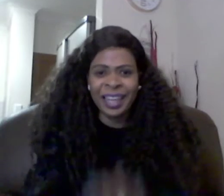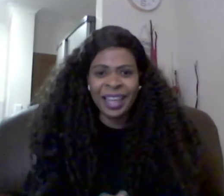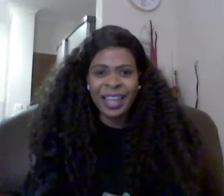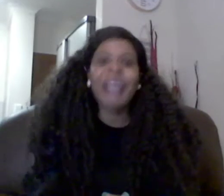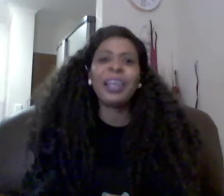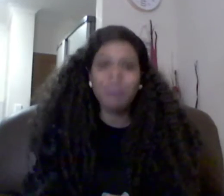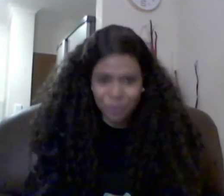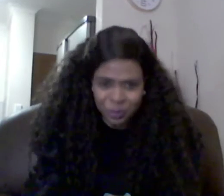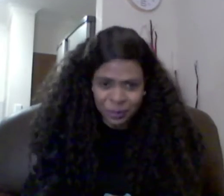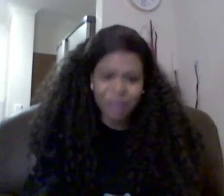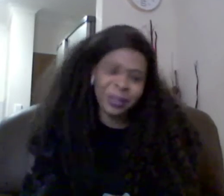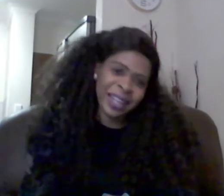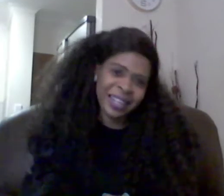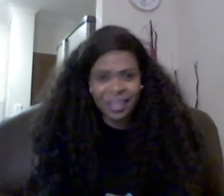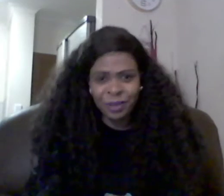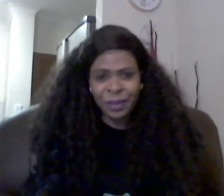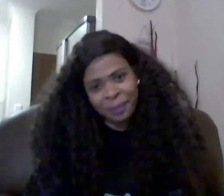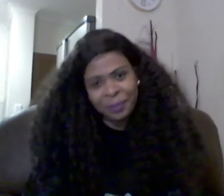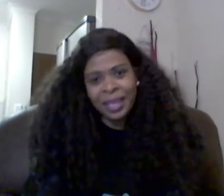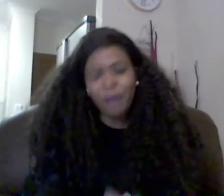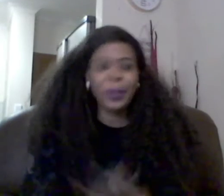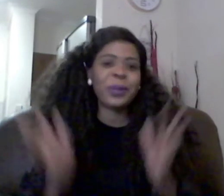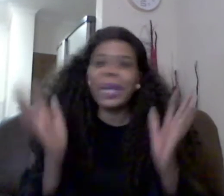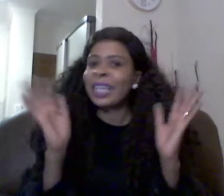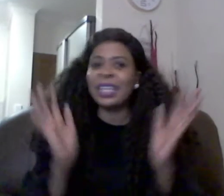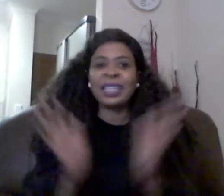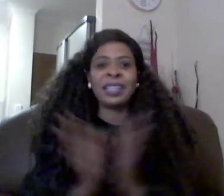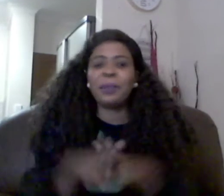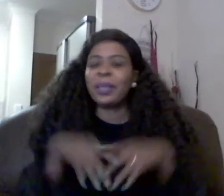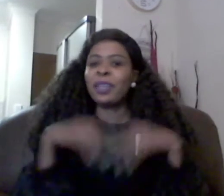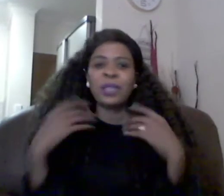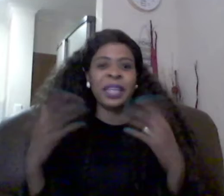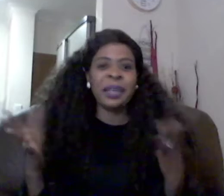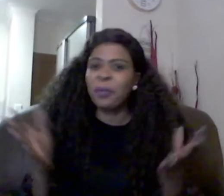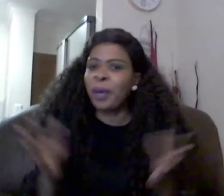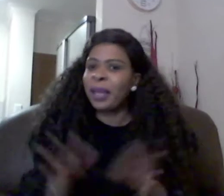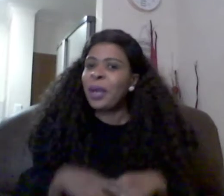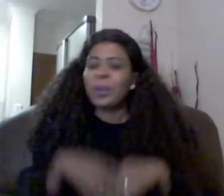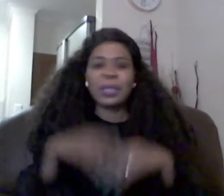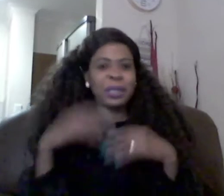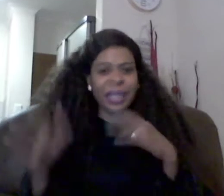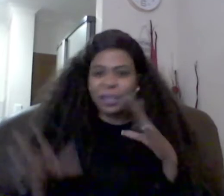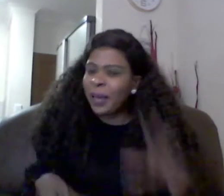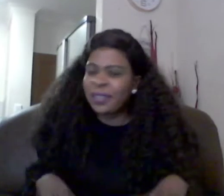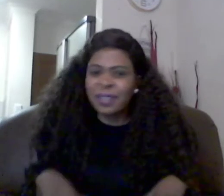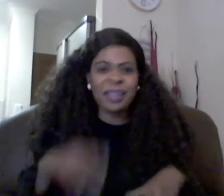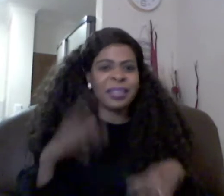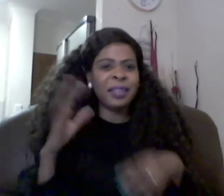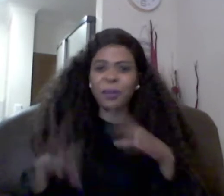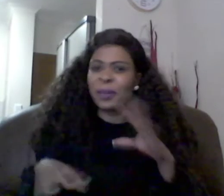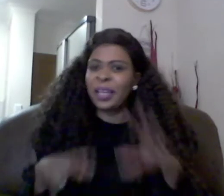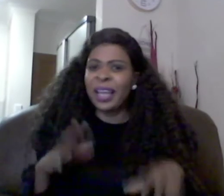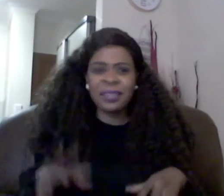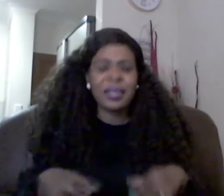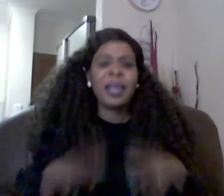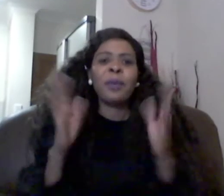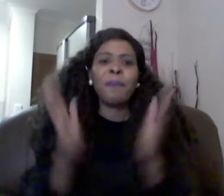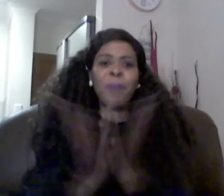i love you too that's what i said to him he was so excited and begin to tell everyone was like tell the pastors and everybody else boom